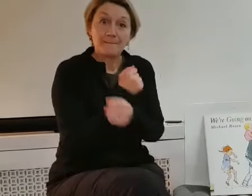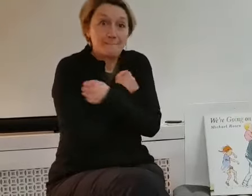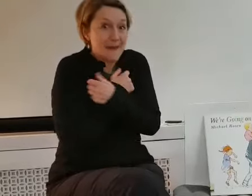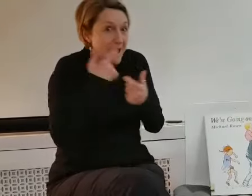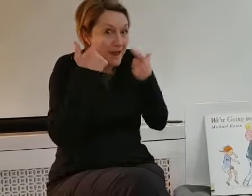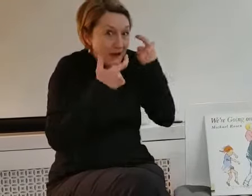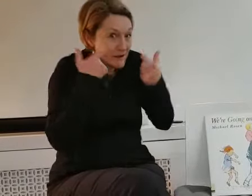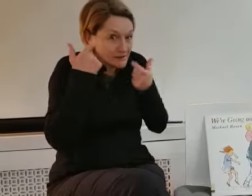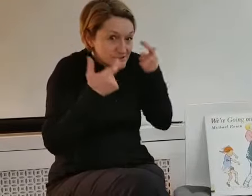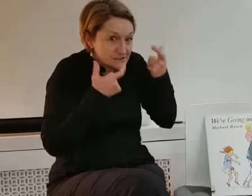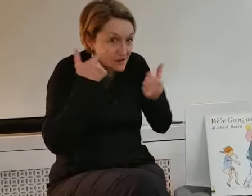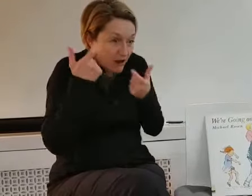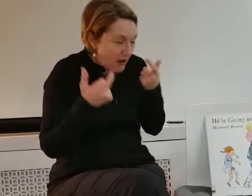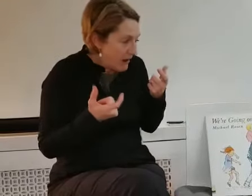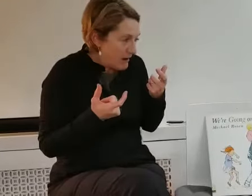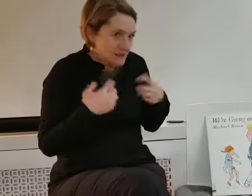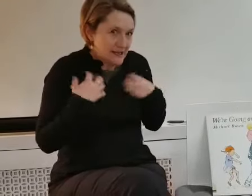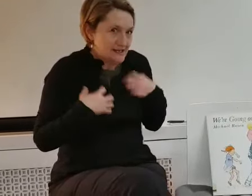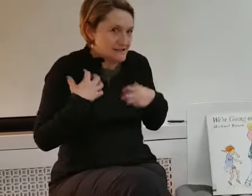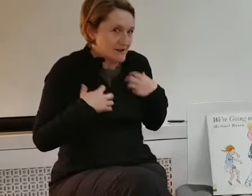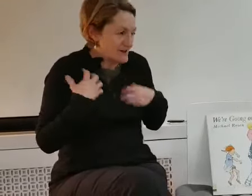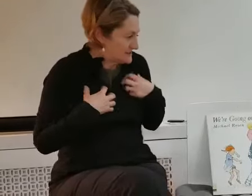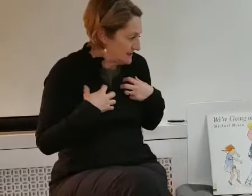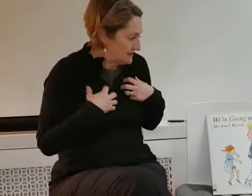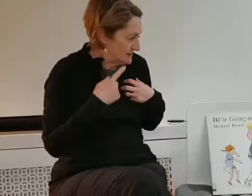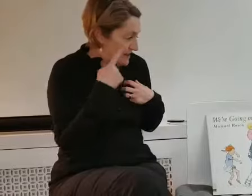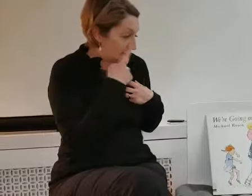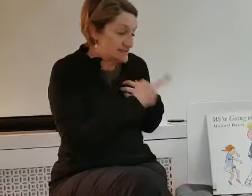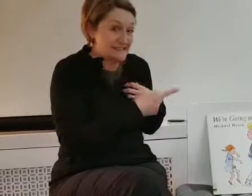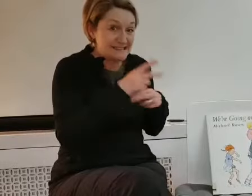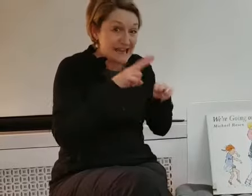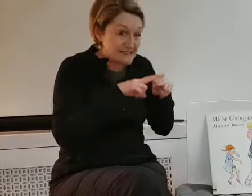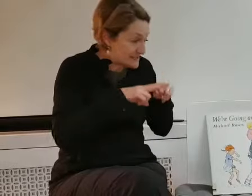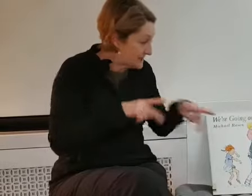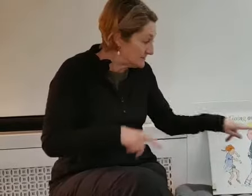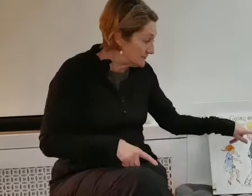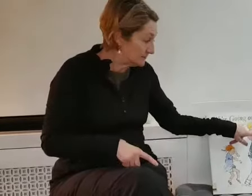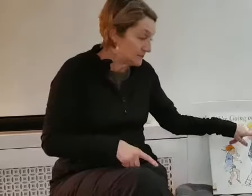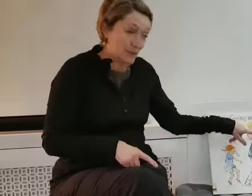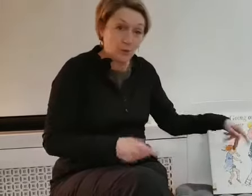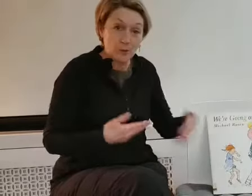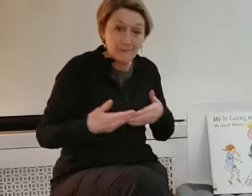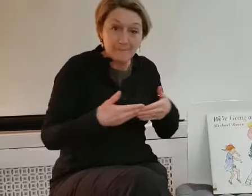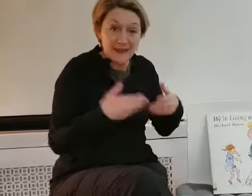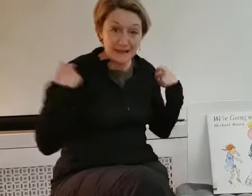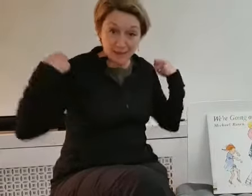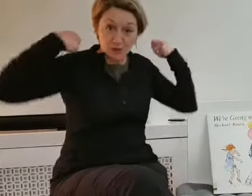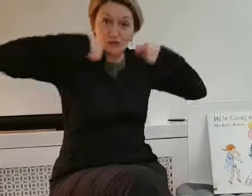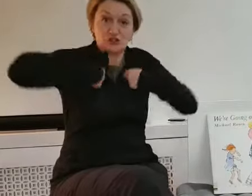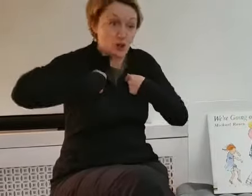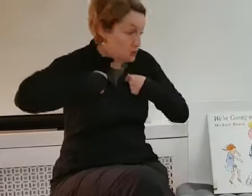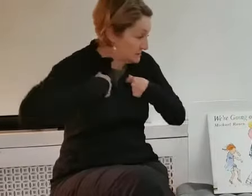bear hunt. Exciting. I can see daddy with baby on his shoulders